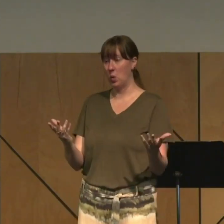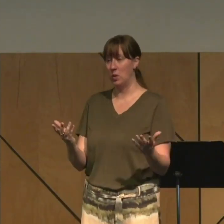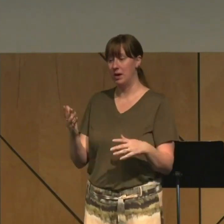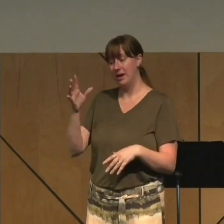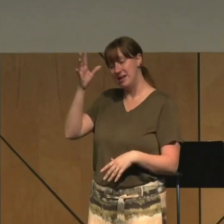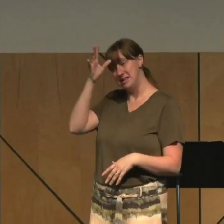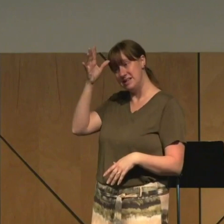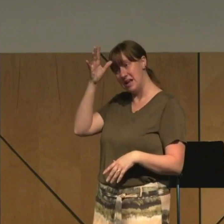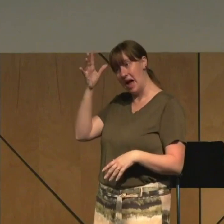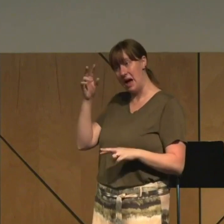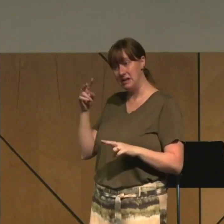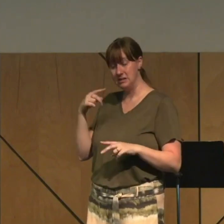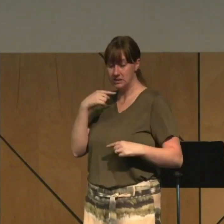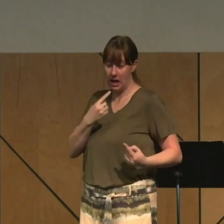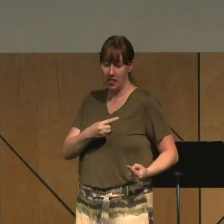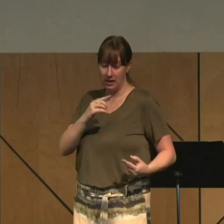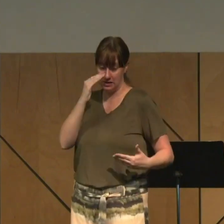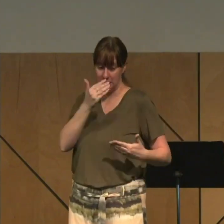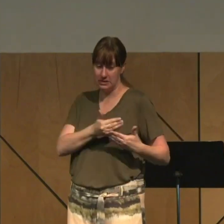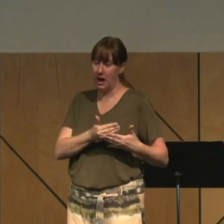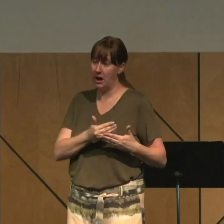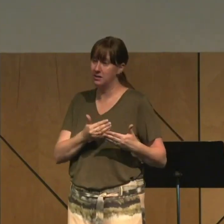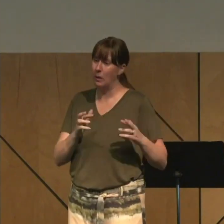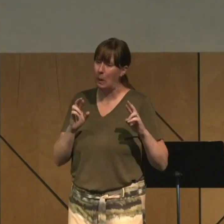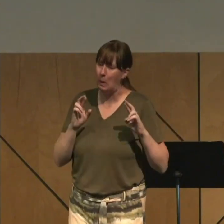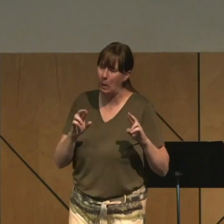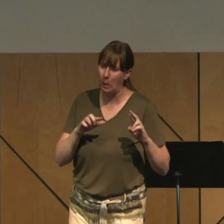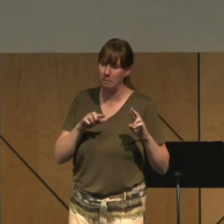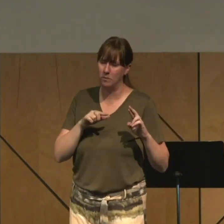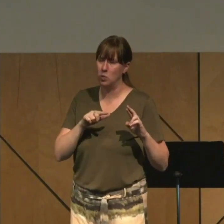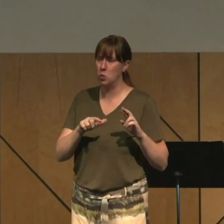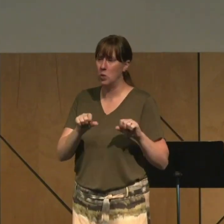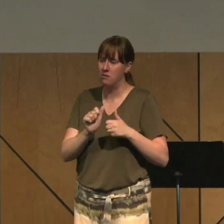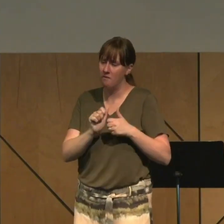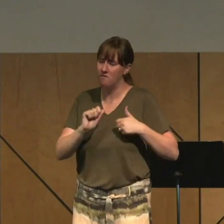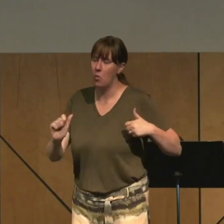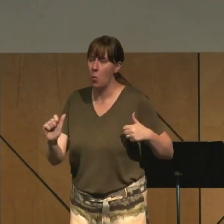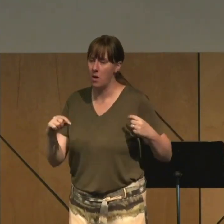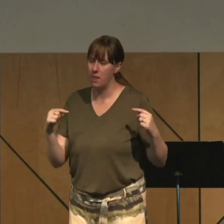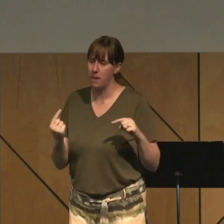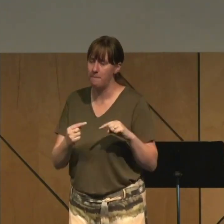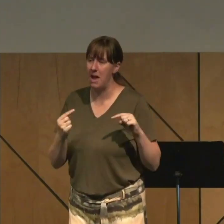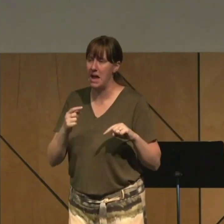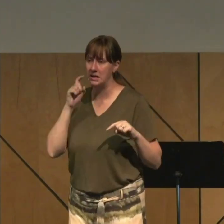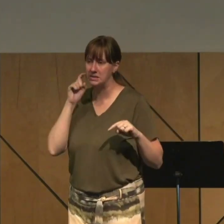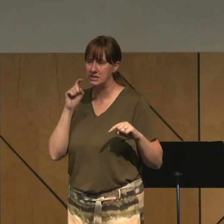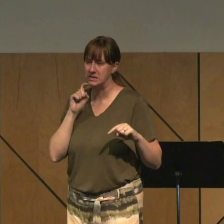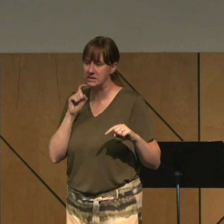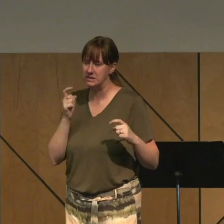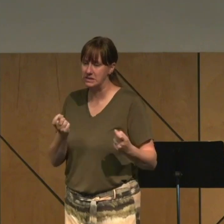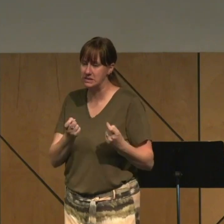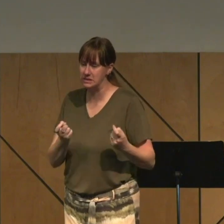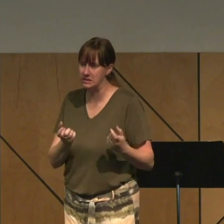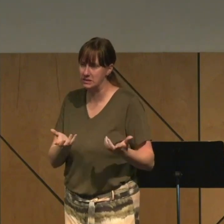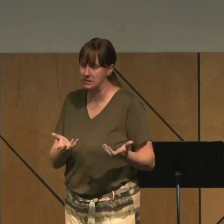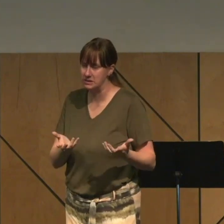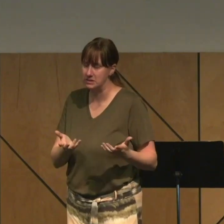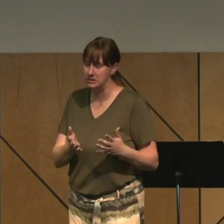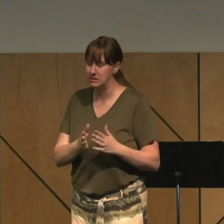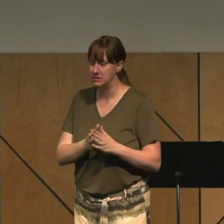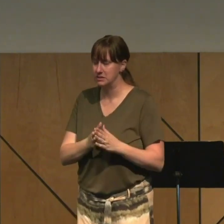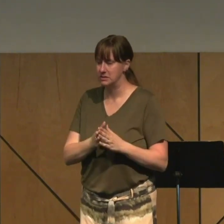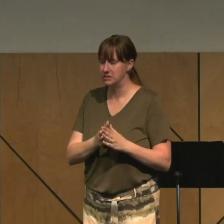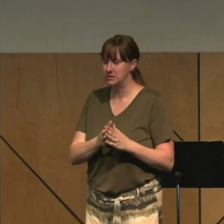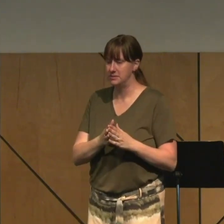delivered from the pains of sexual sin. Thankfully, though, the book of Proverbs in